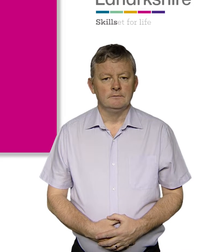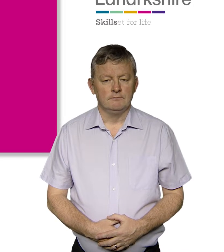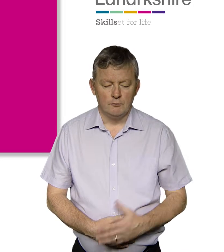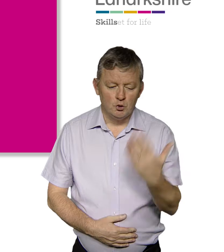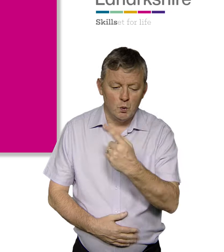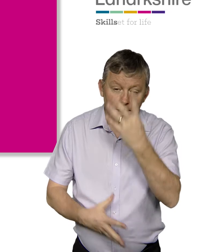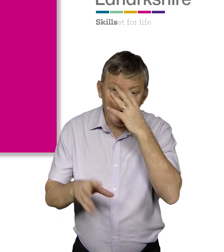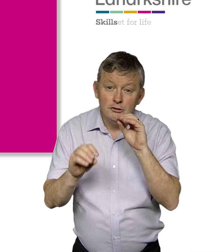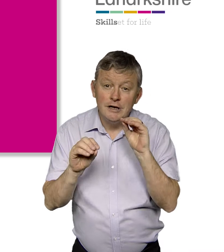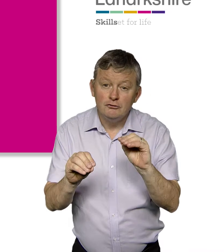School education